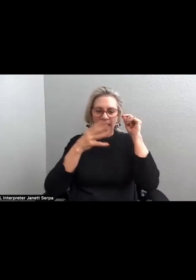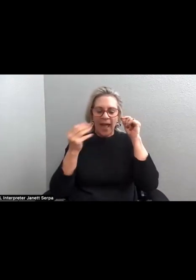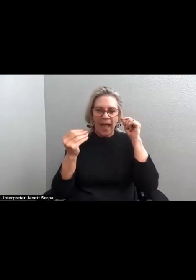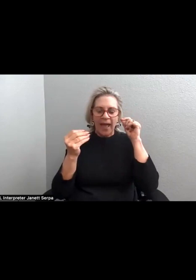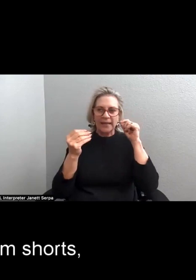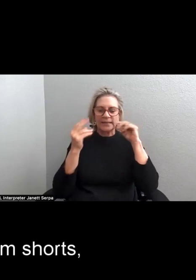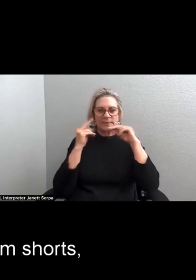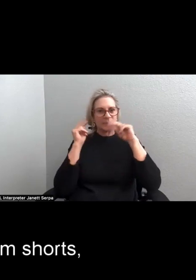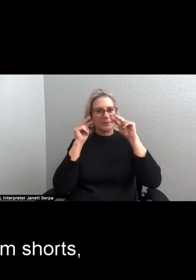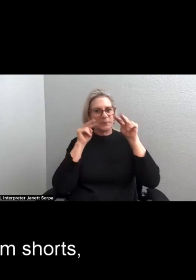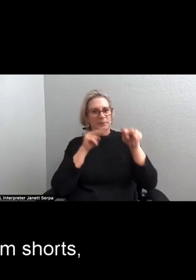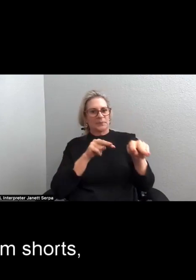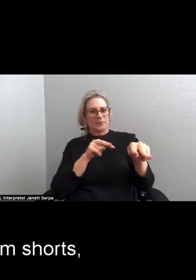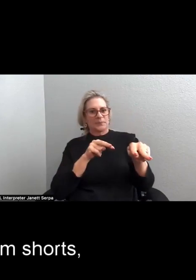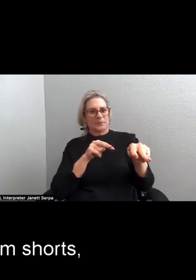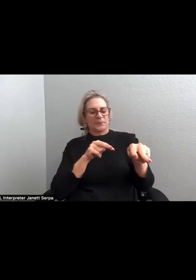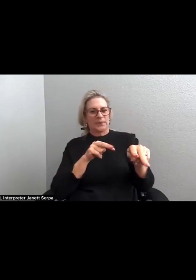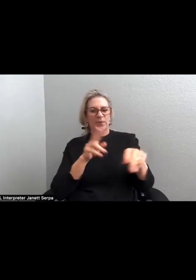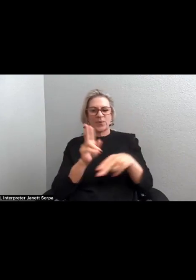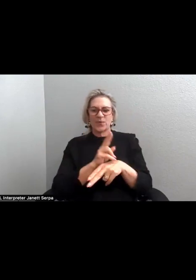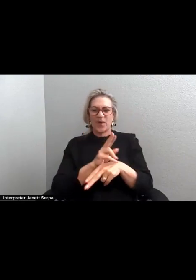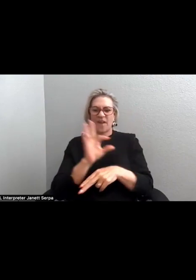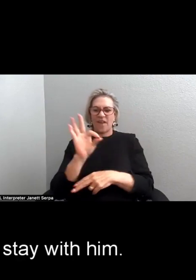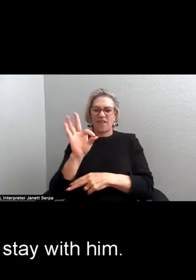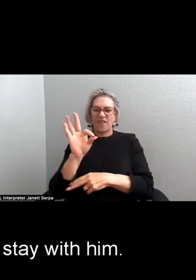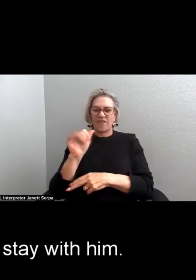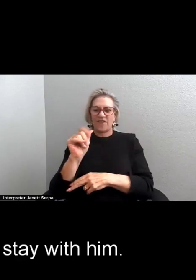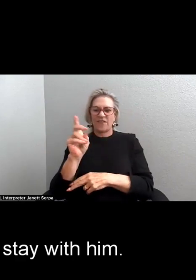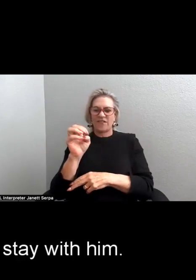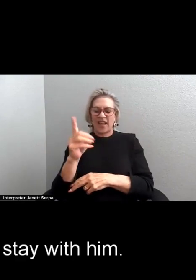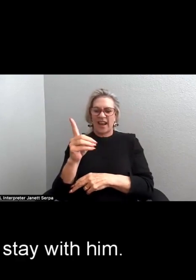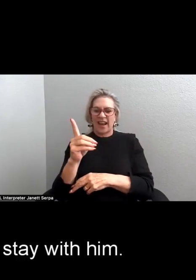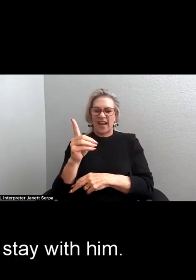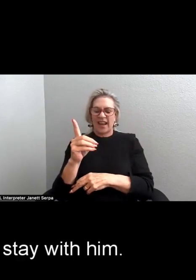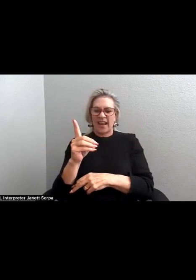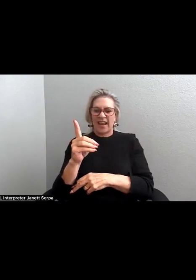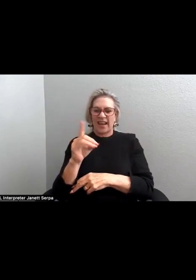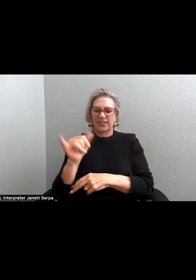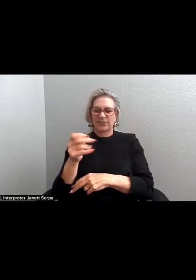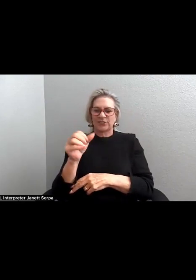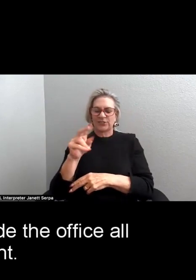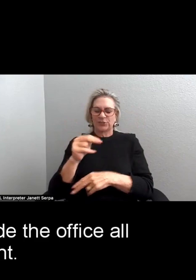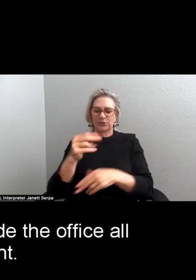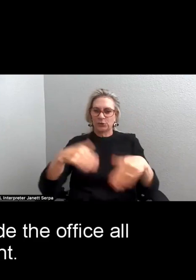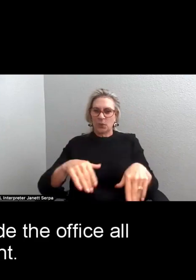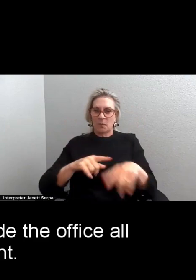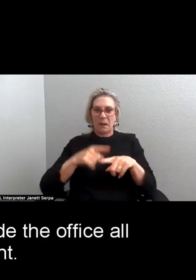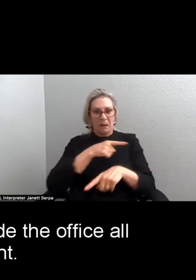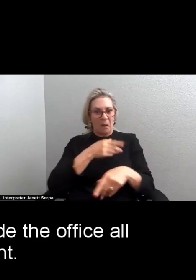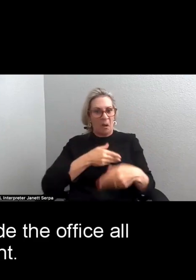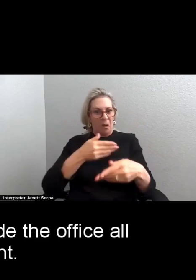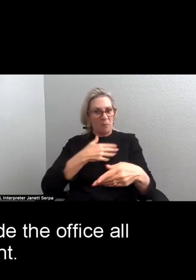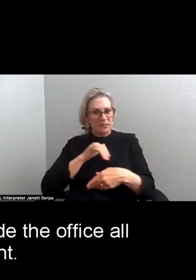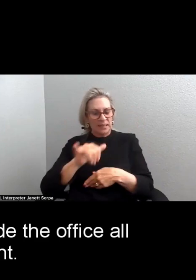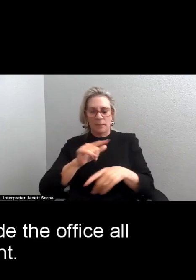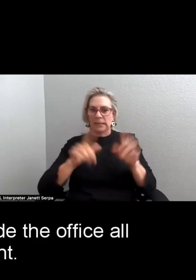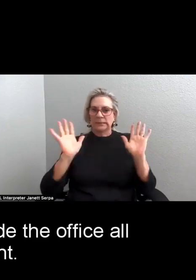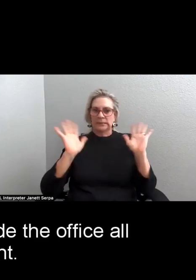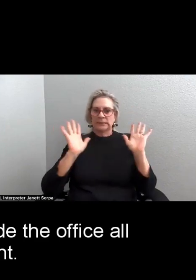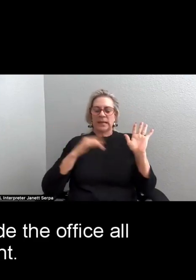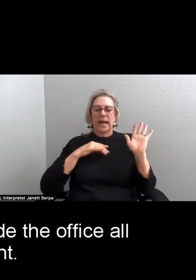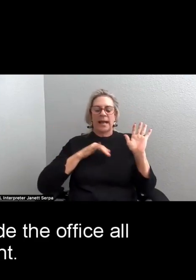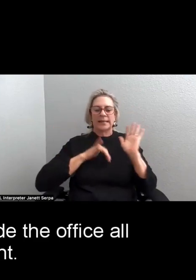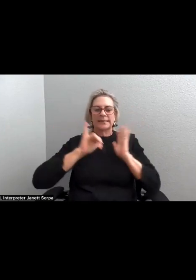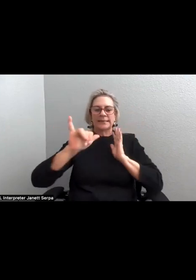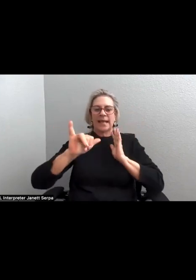faded denim shorts, offers to let me stay with him, that I stay outside the office